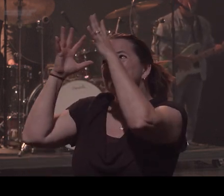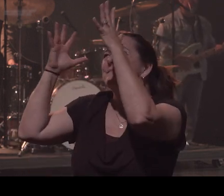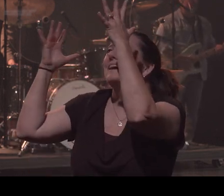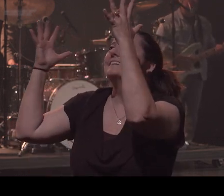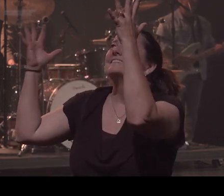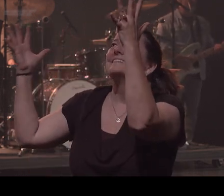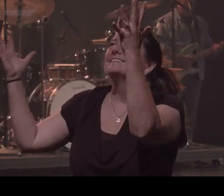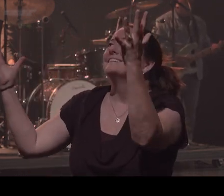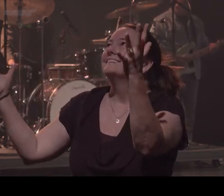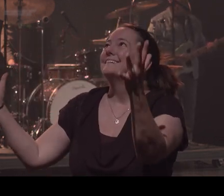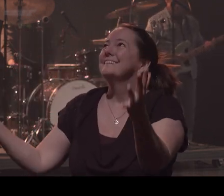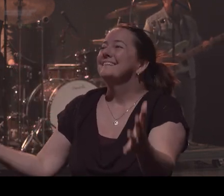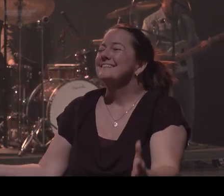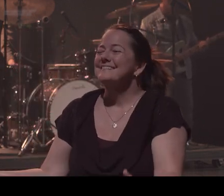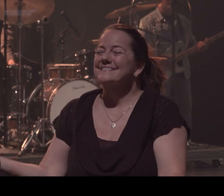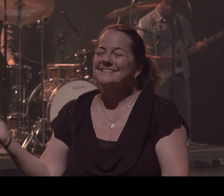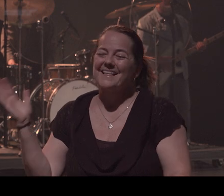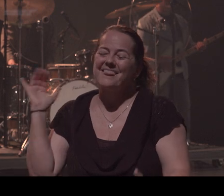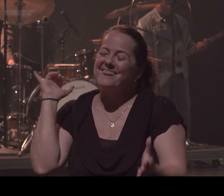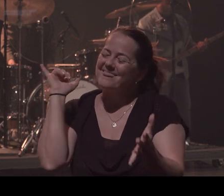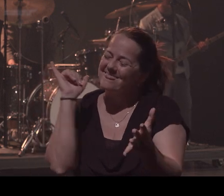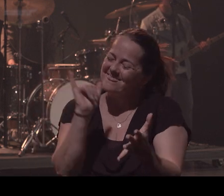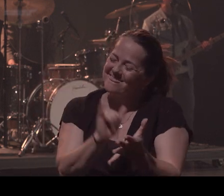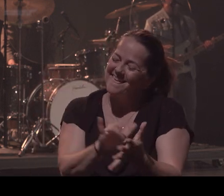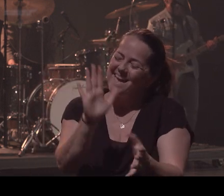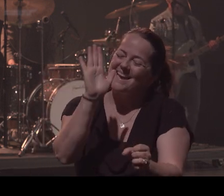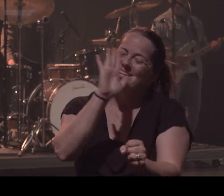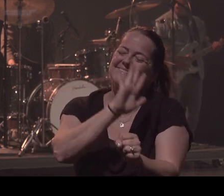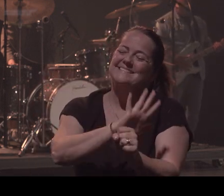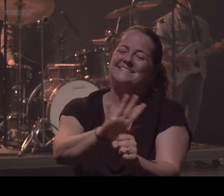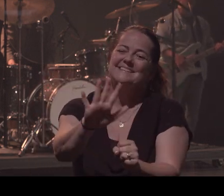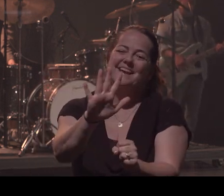and that is enough yes it is